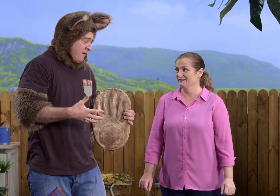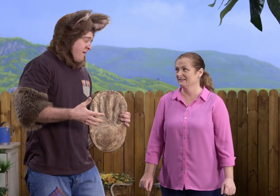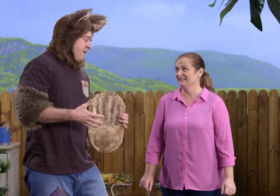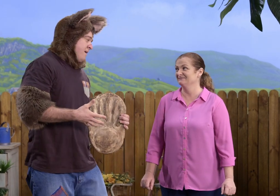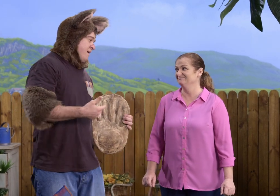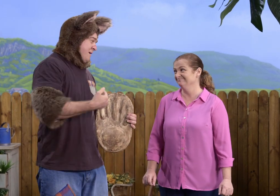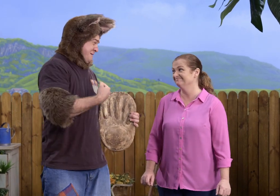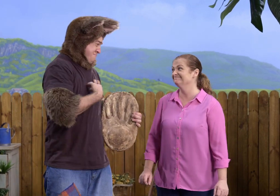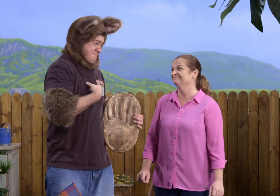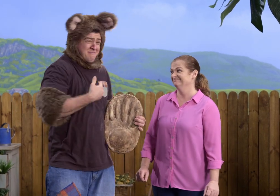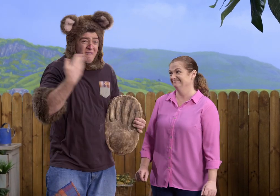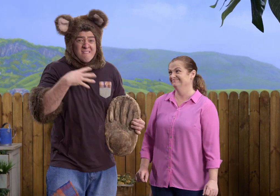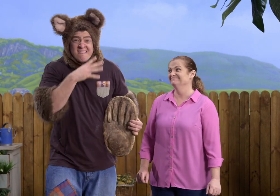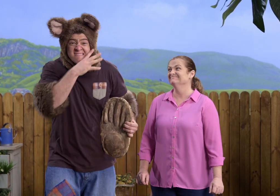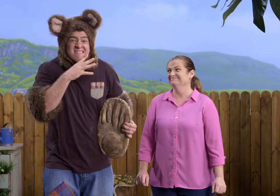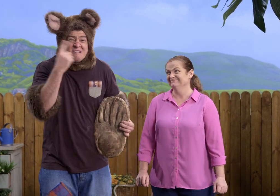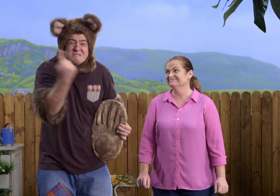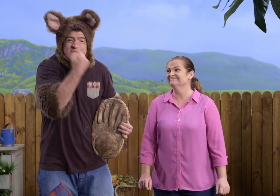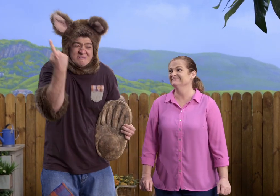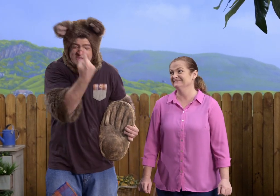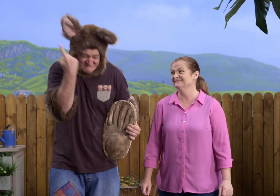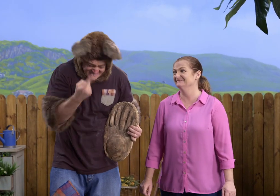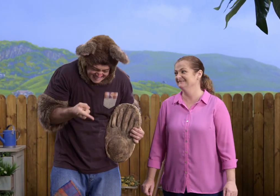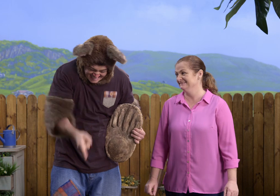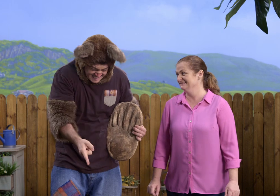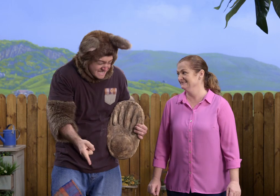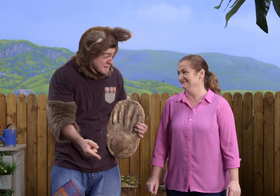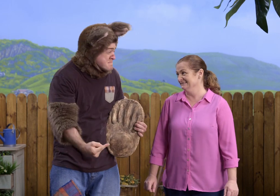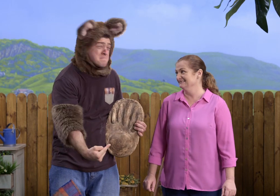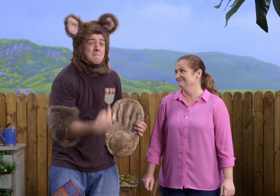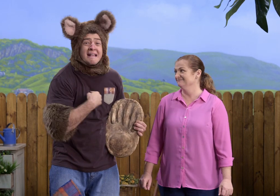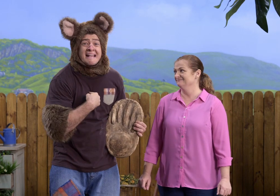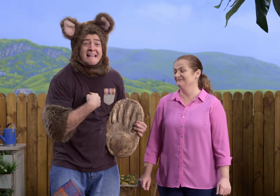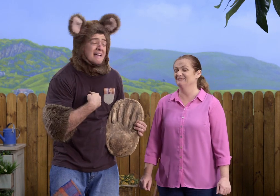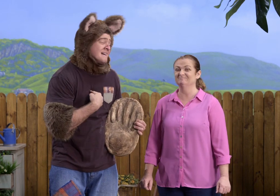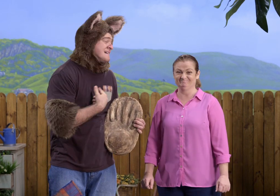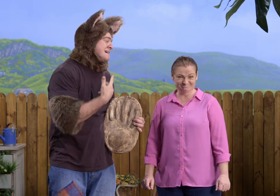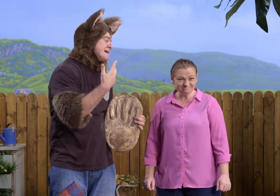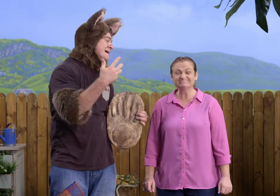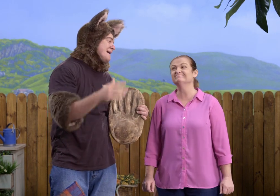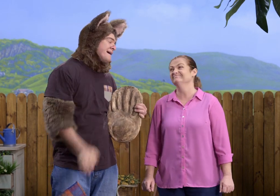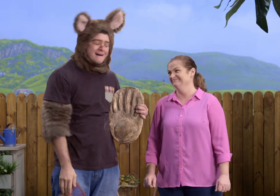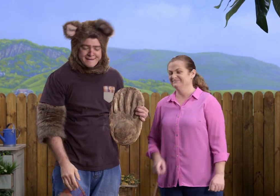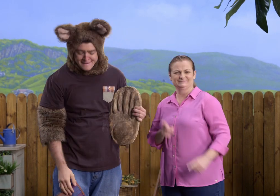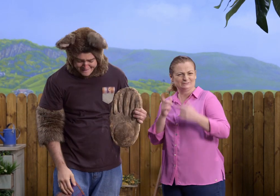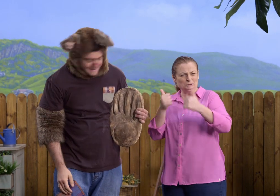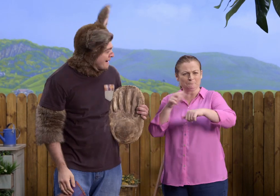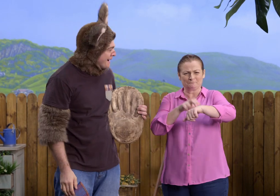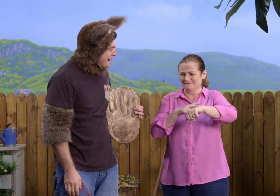I've been trying to solve the mystery of who it was. And it was me, all along. Mmm. Well, you did such